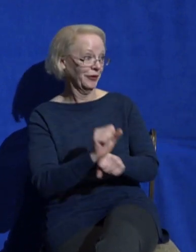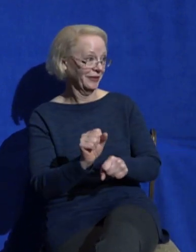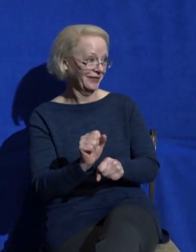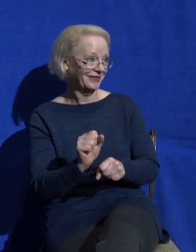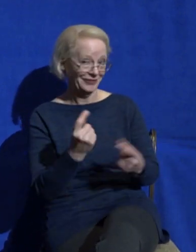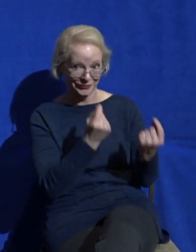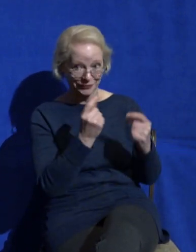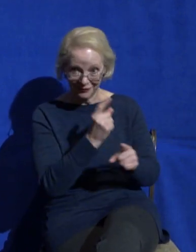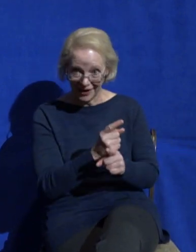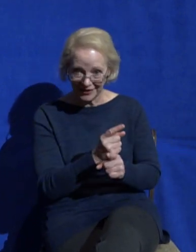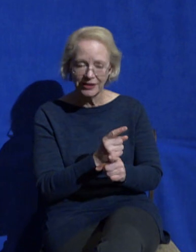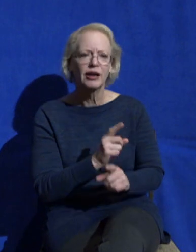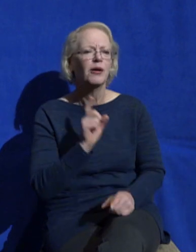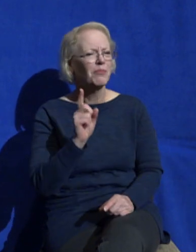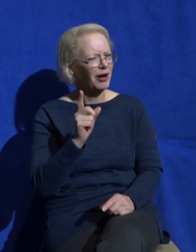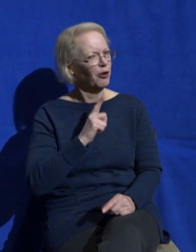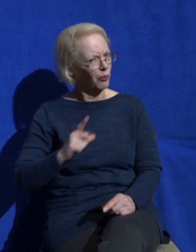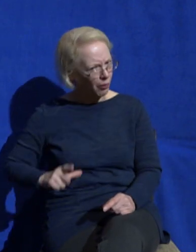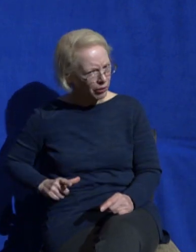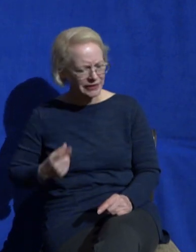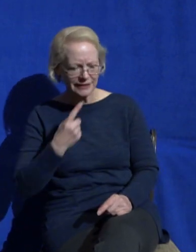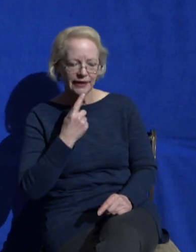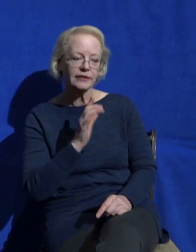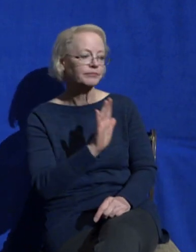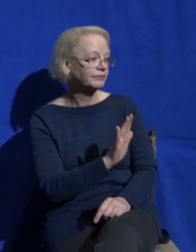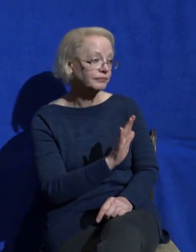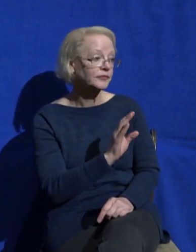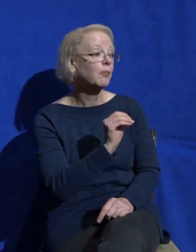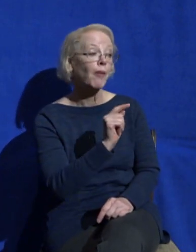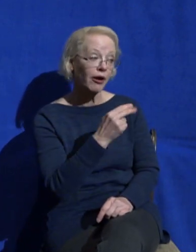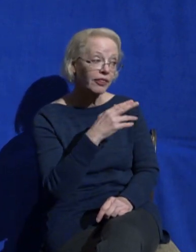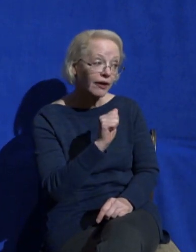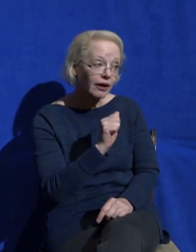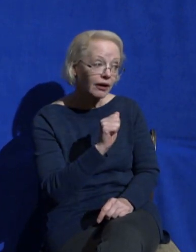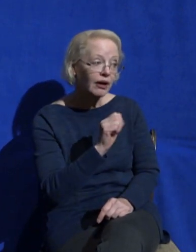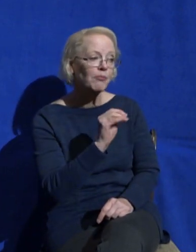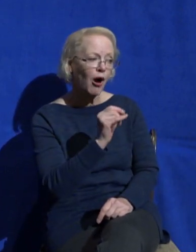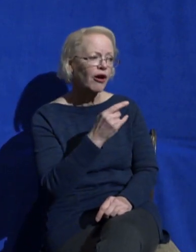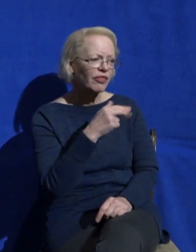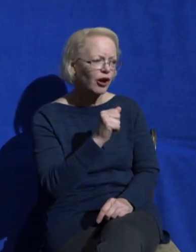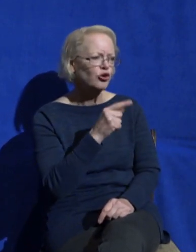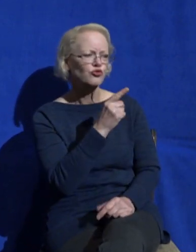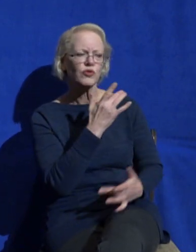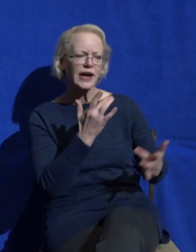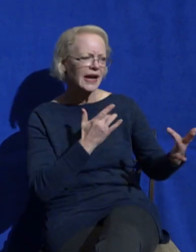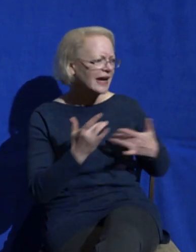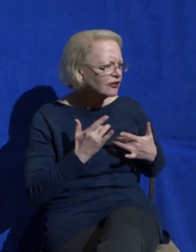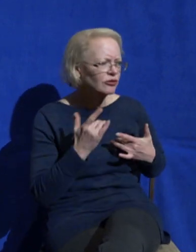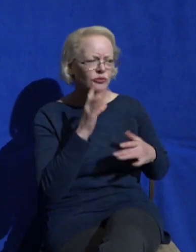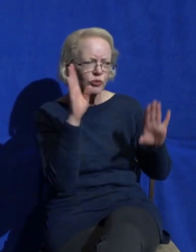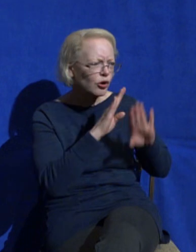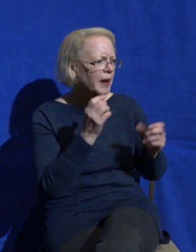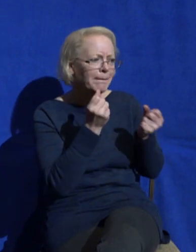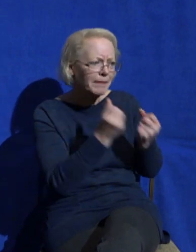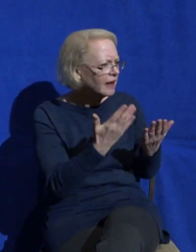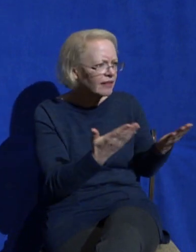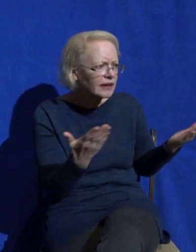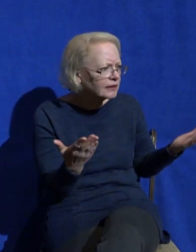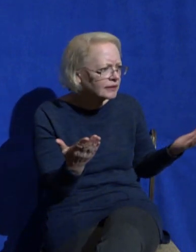the Lord answered her and said, Martha, Martha, you are anxious and troubled about many things. Here it is.